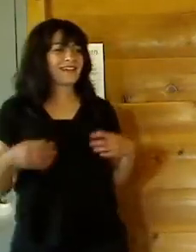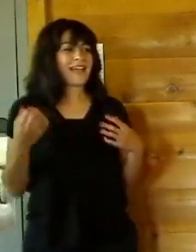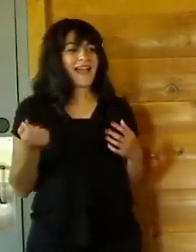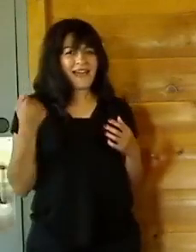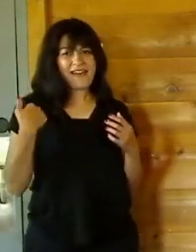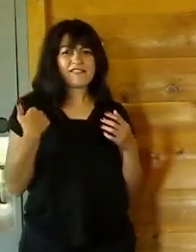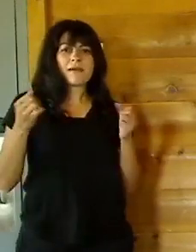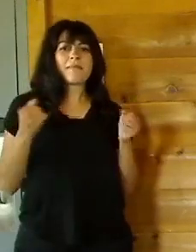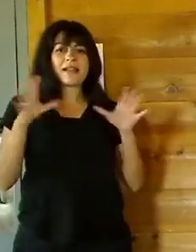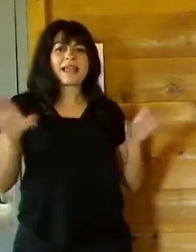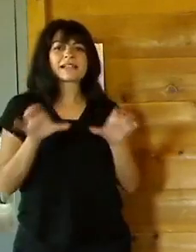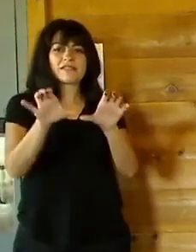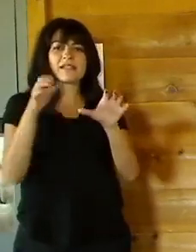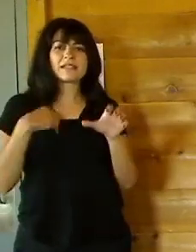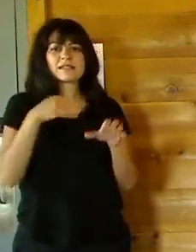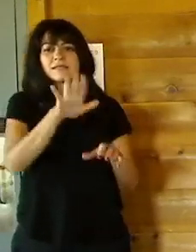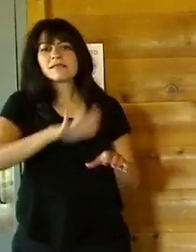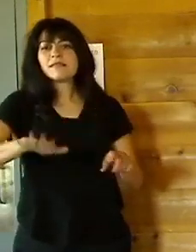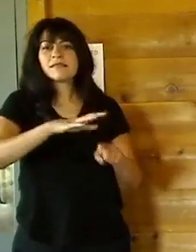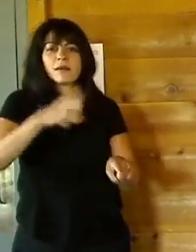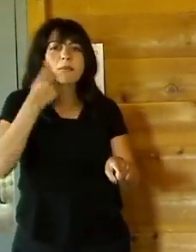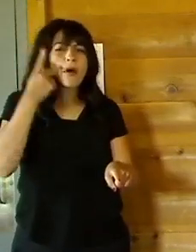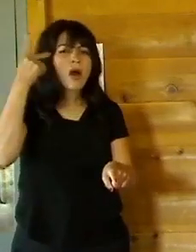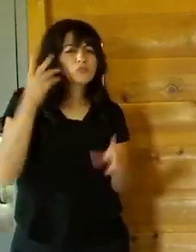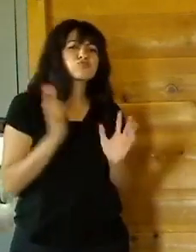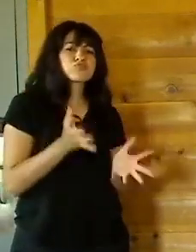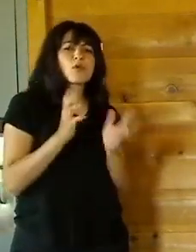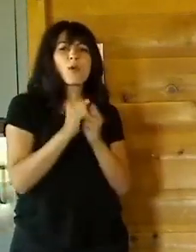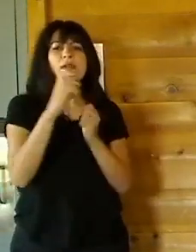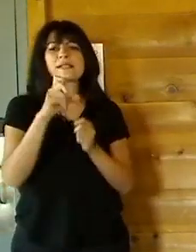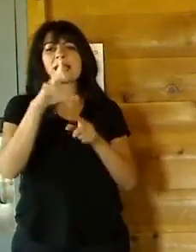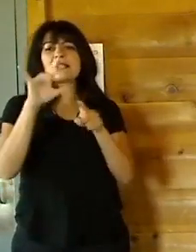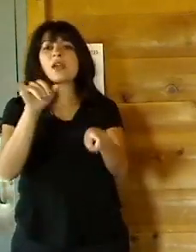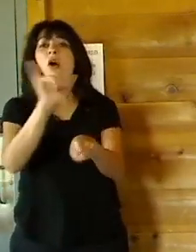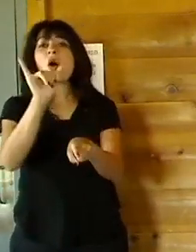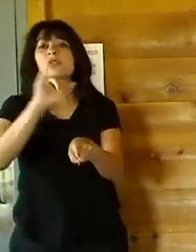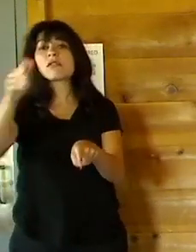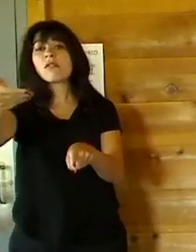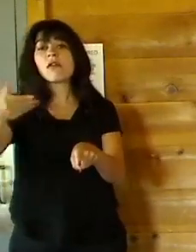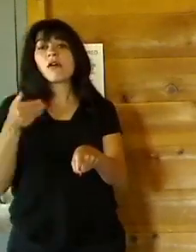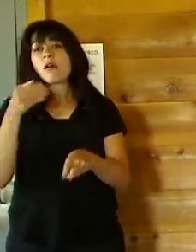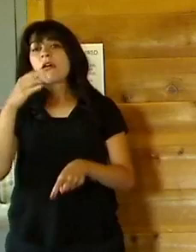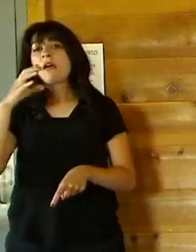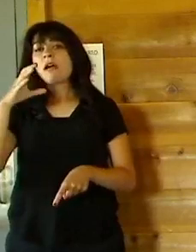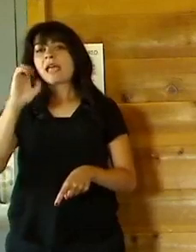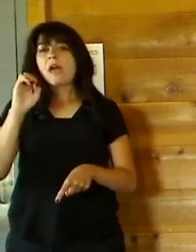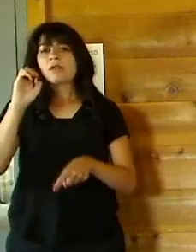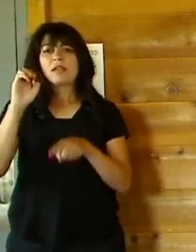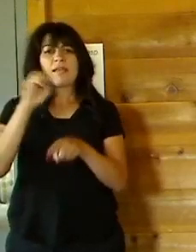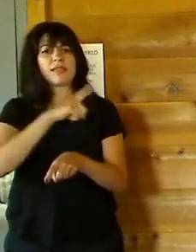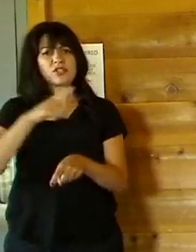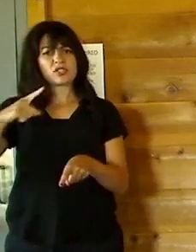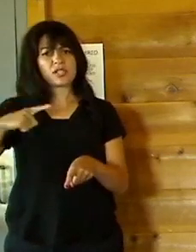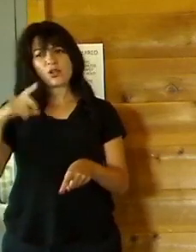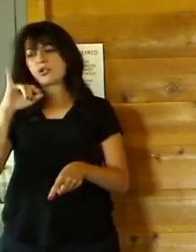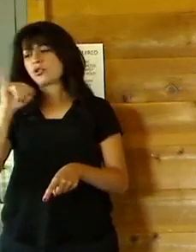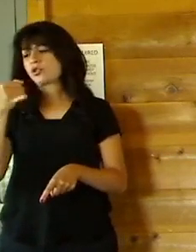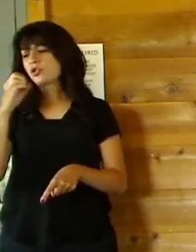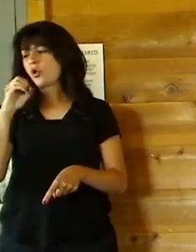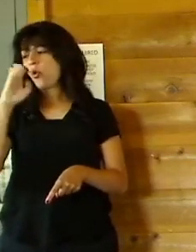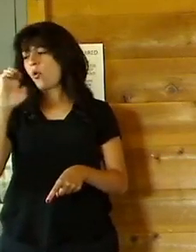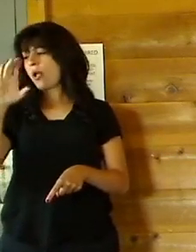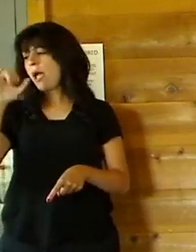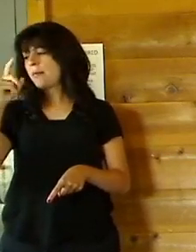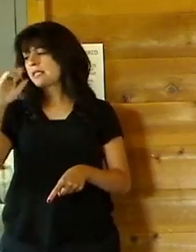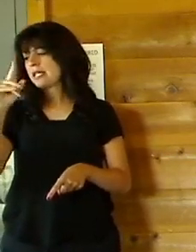to you a little bit. We're also going to invite, in a few moments, county legislator Joe Cavasini, represents the town of Wappinger. Also happens to be